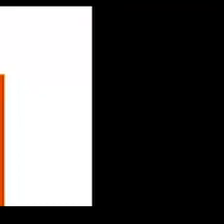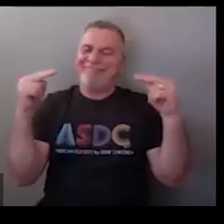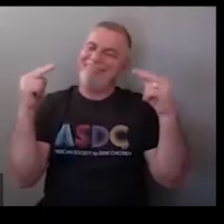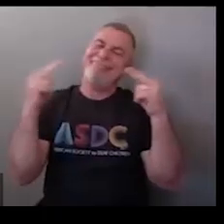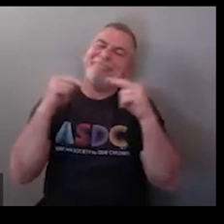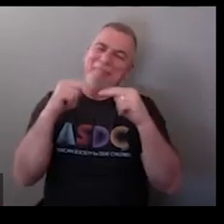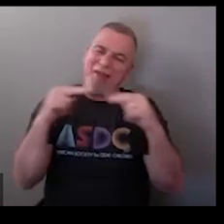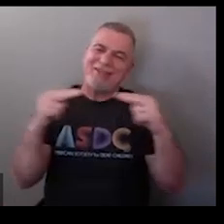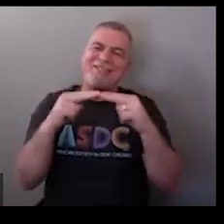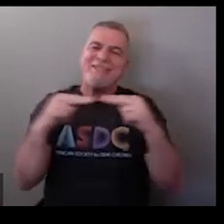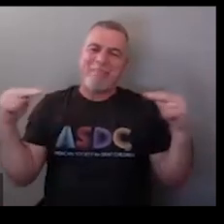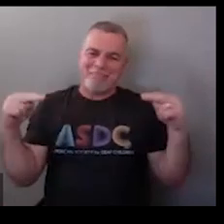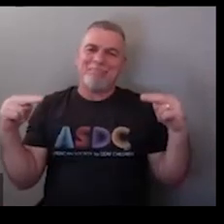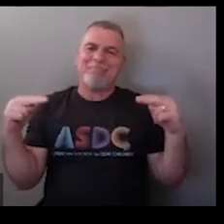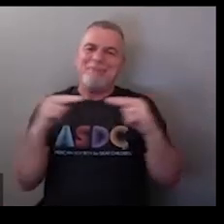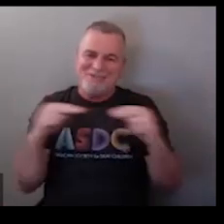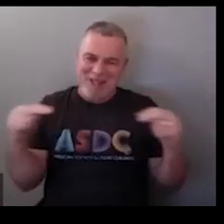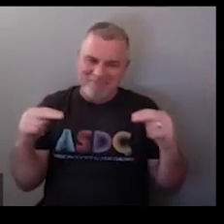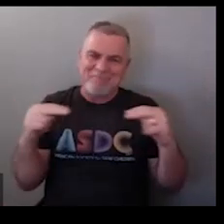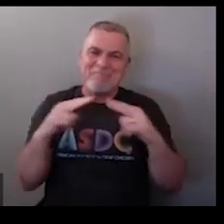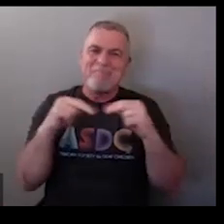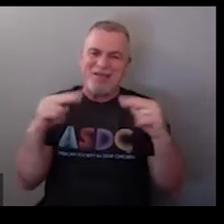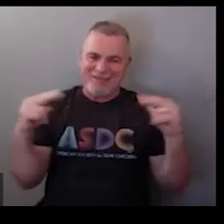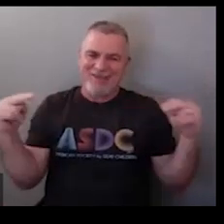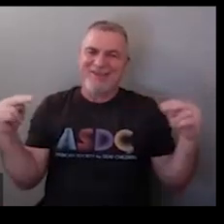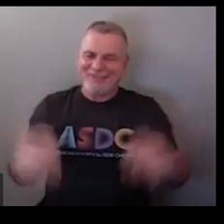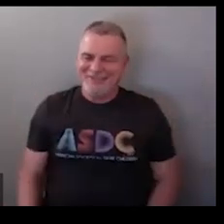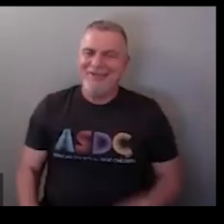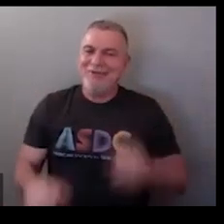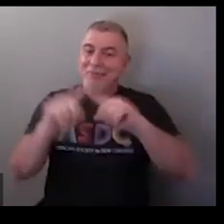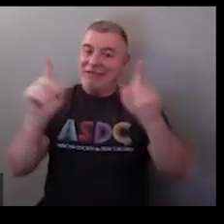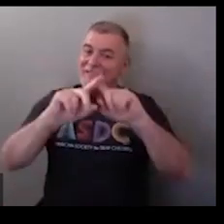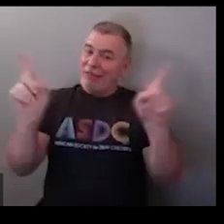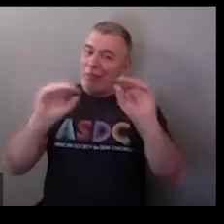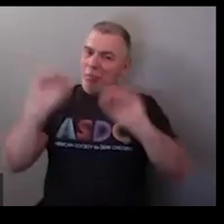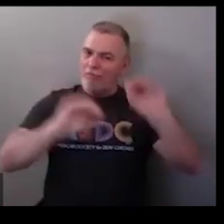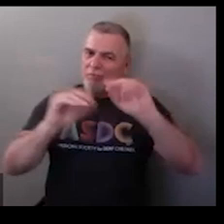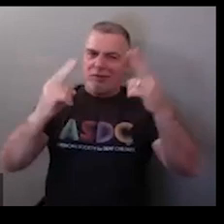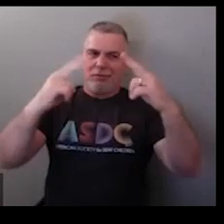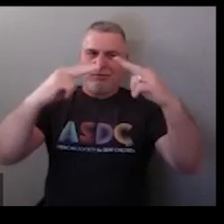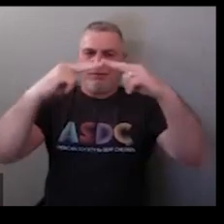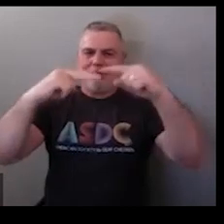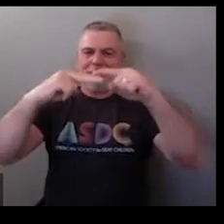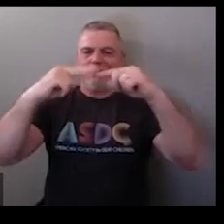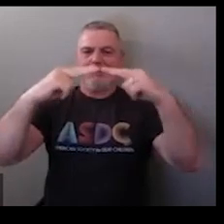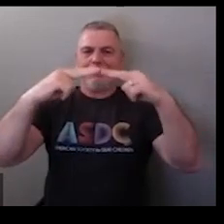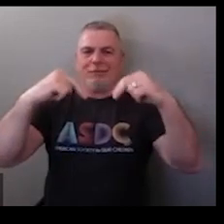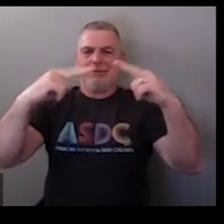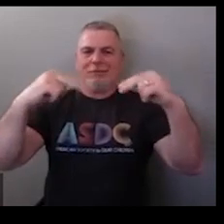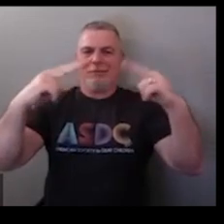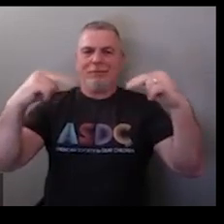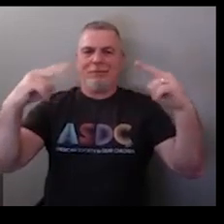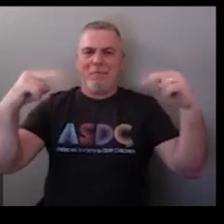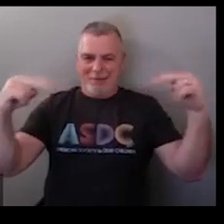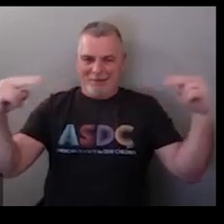it's close it's very close the movement's different so tape is just a little bit more of a bacon has more movement to it